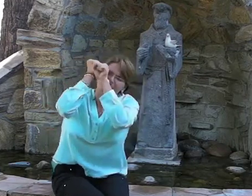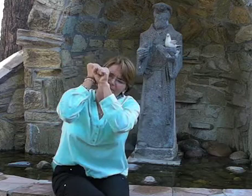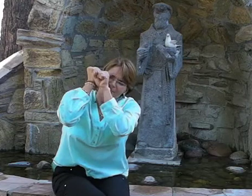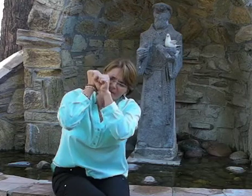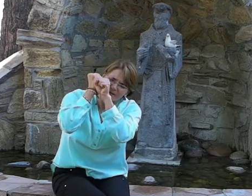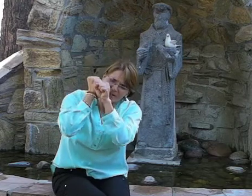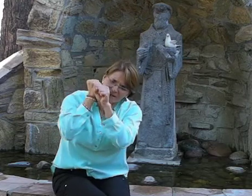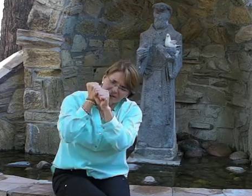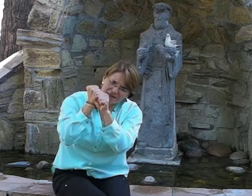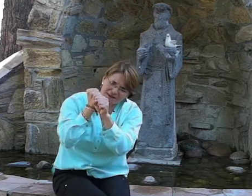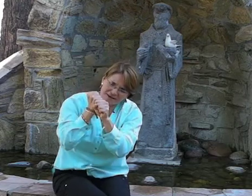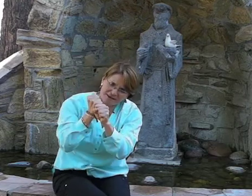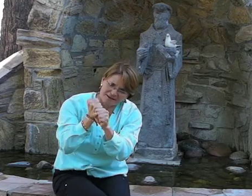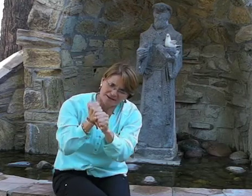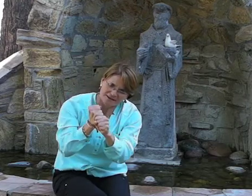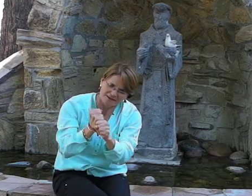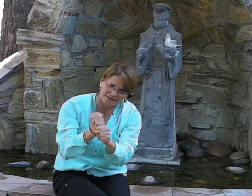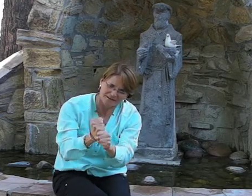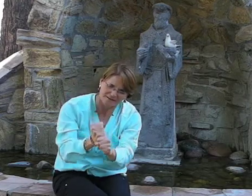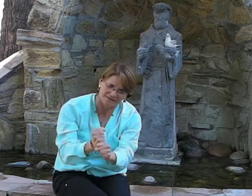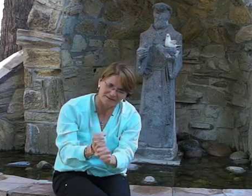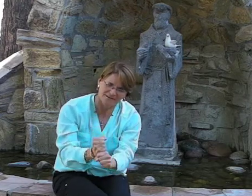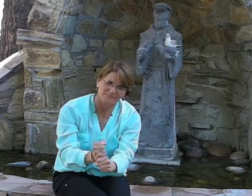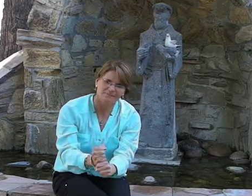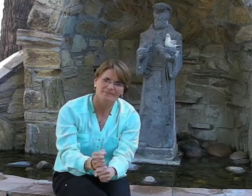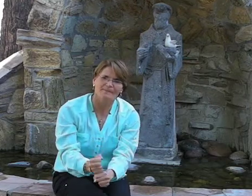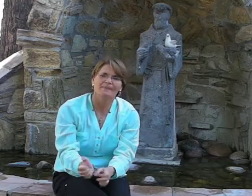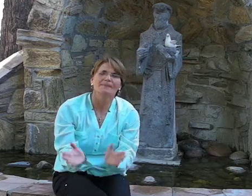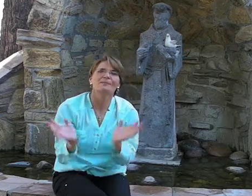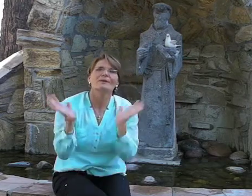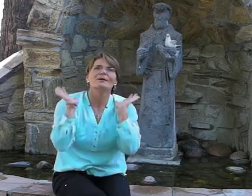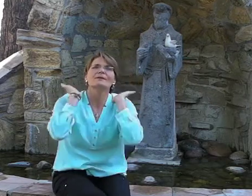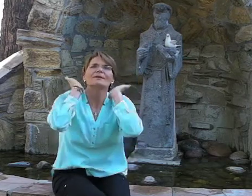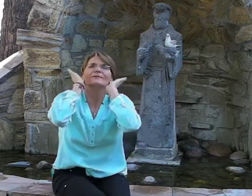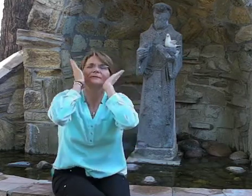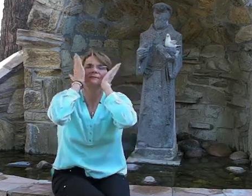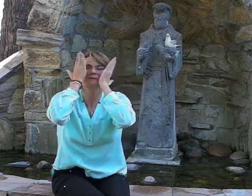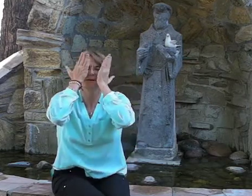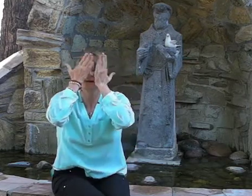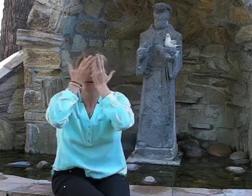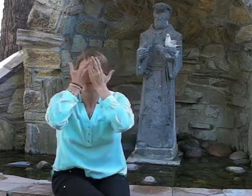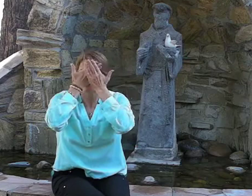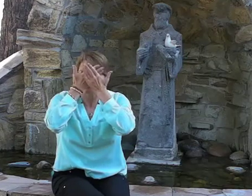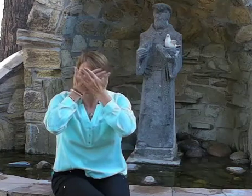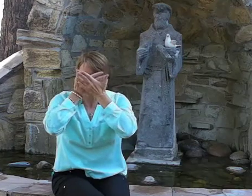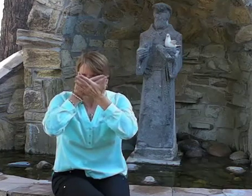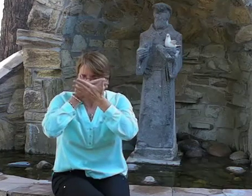faith Where there is darkness,